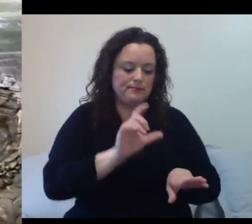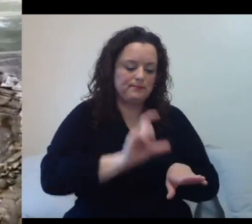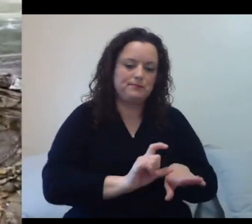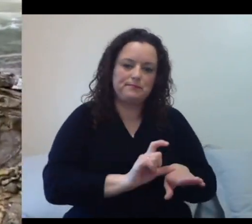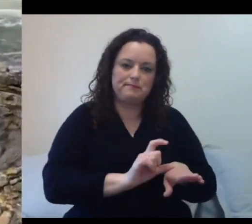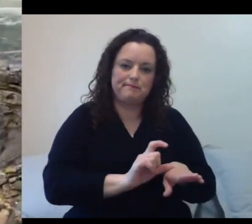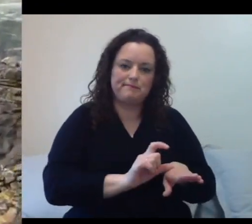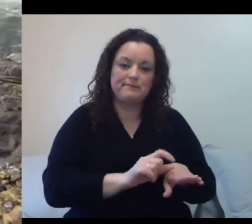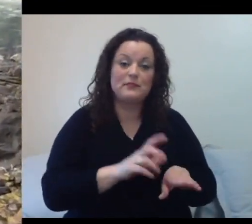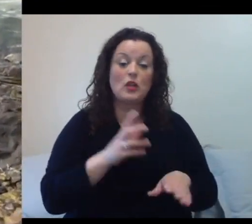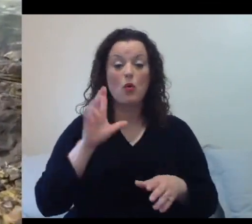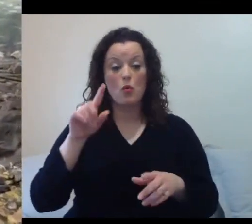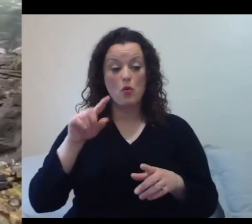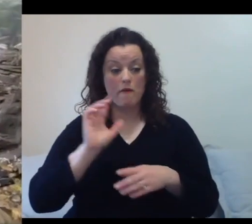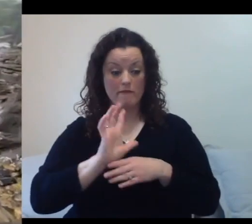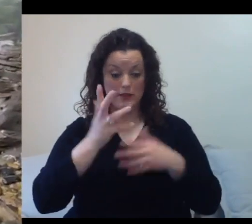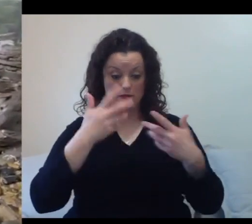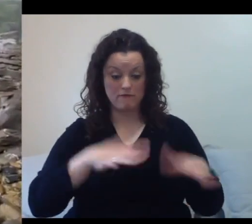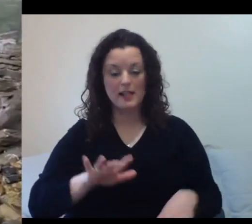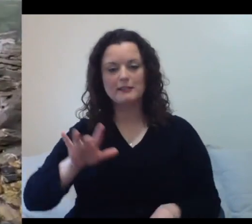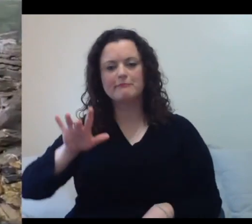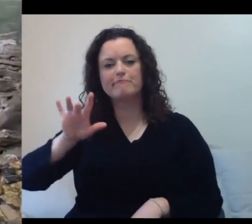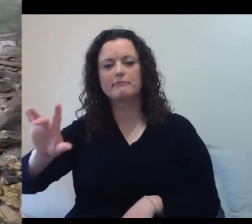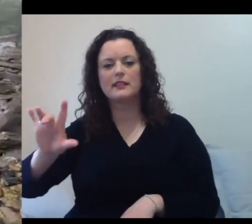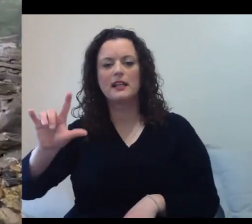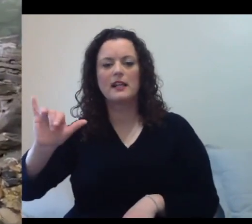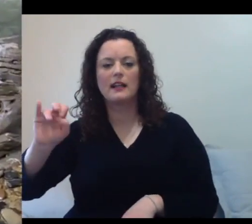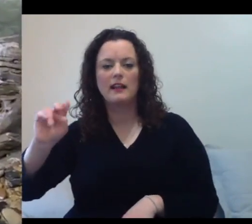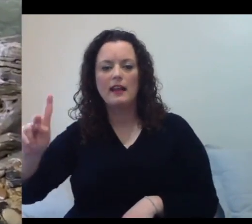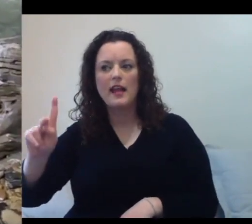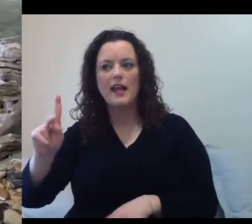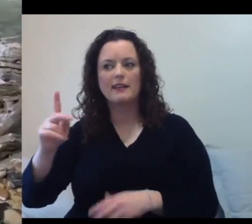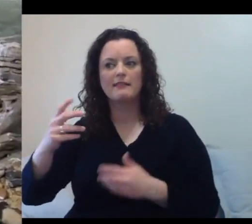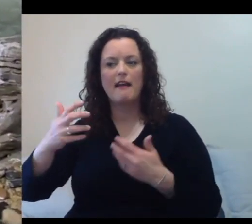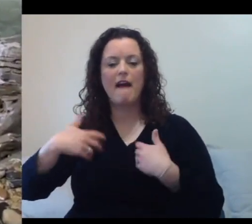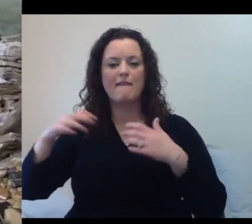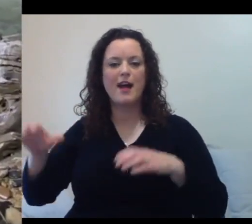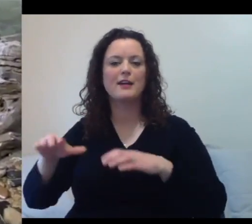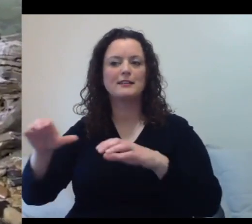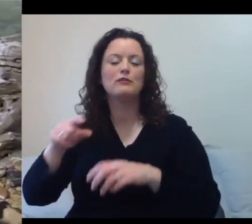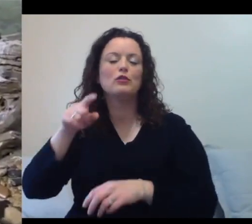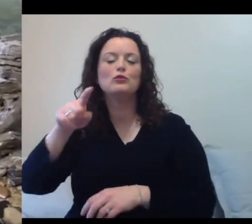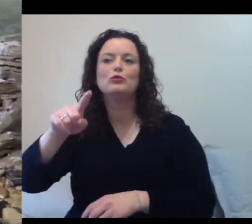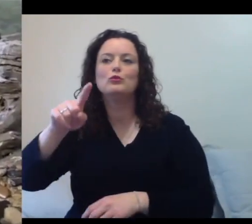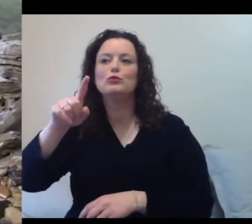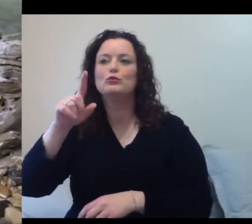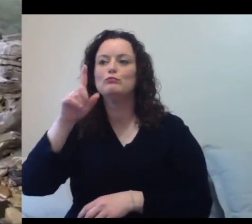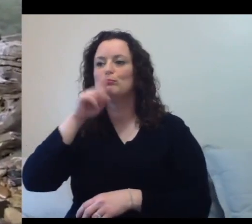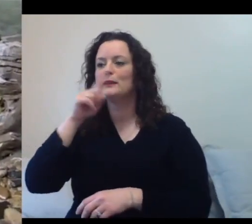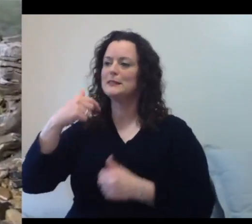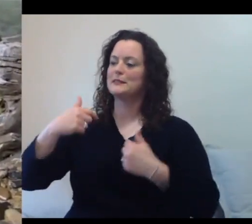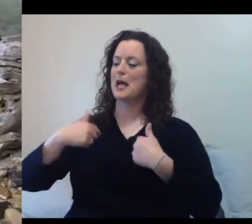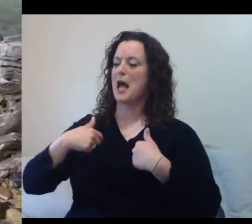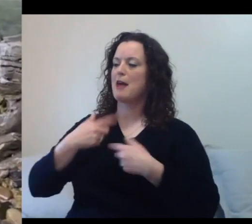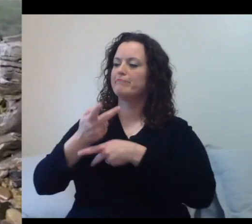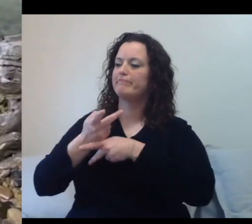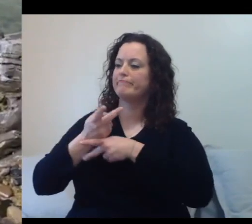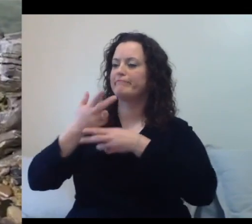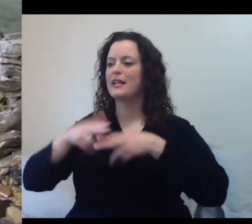do this awesome penguin activity where you're going to pretend that you're incubating an egg. So, you're going to take any sort of item that you have, like a